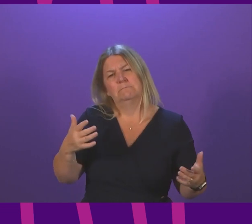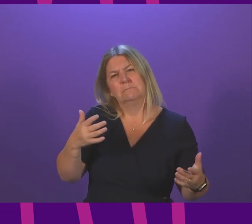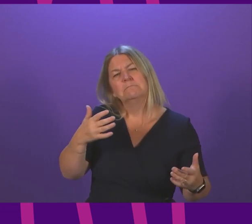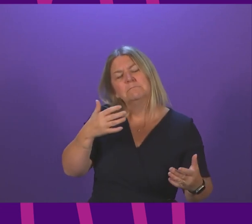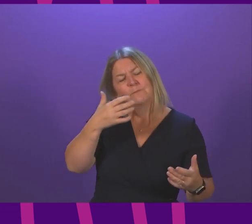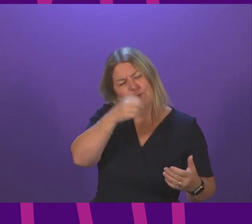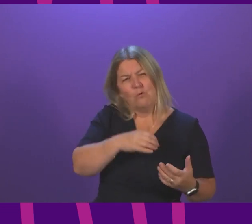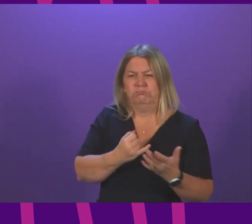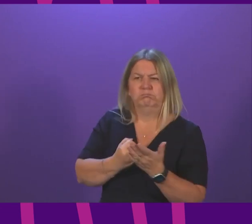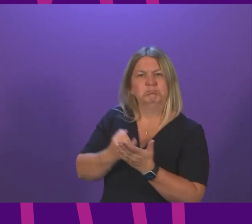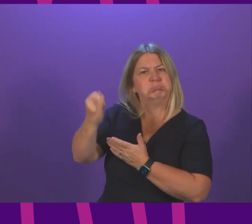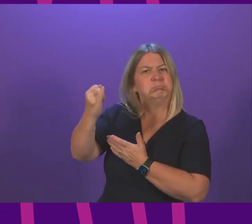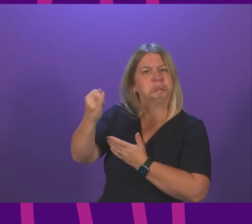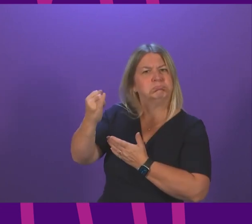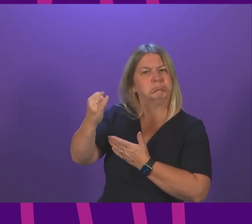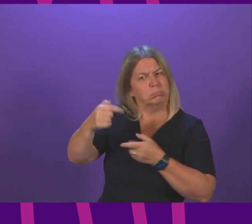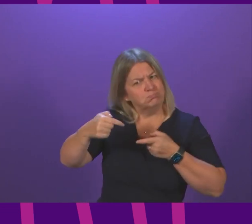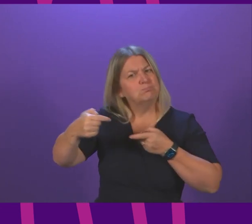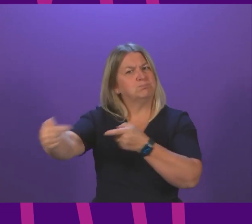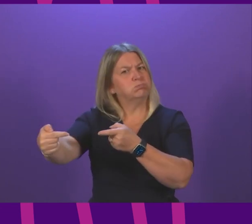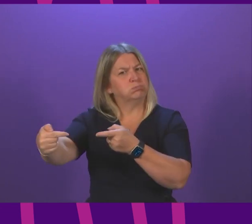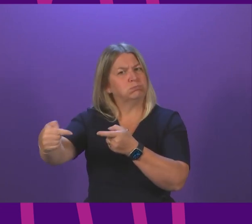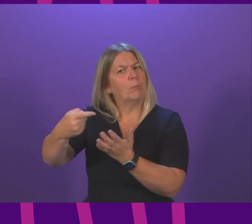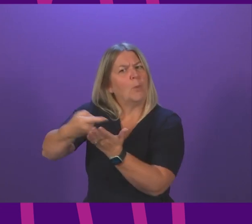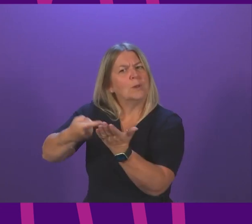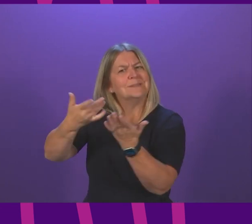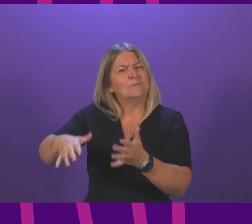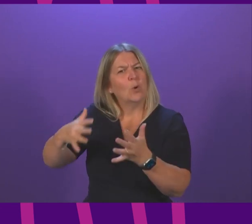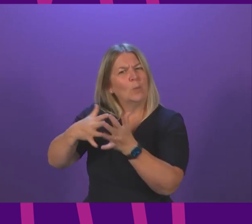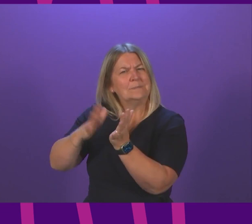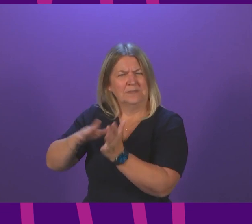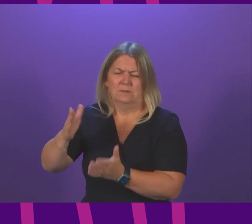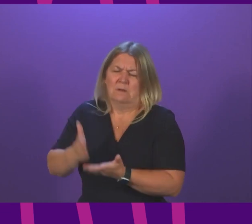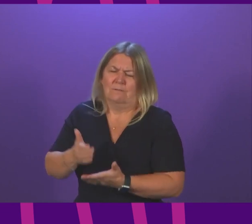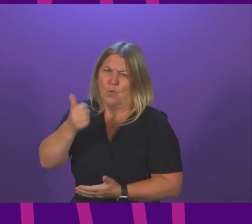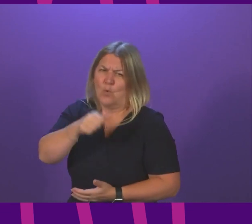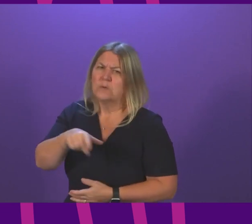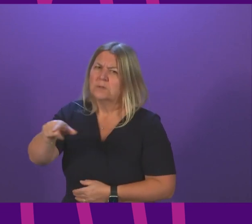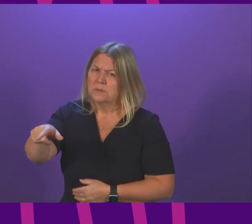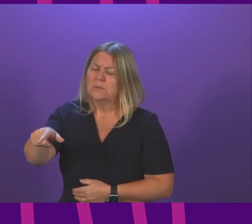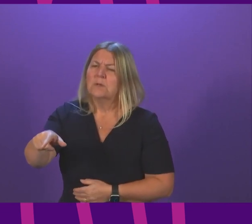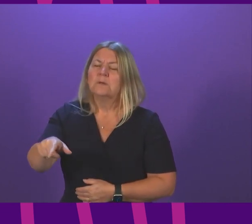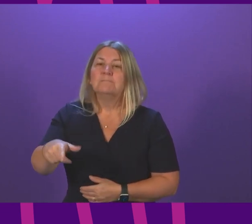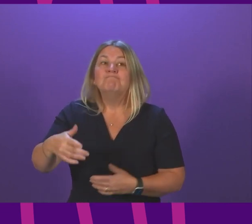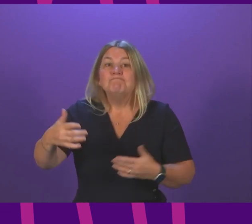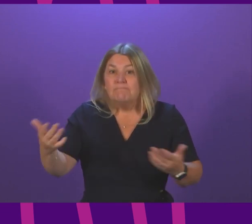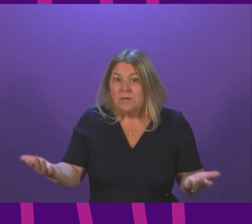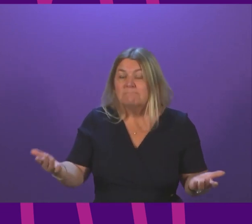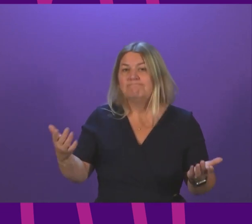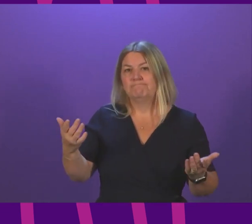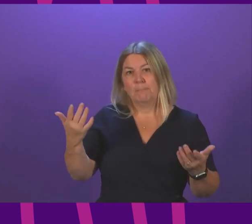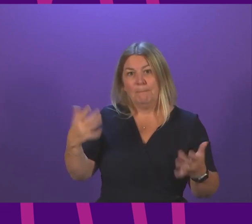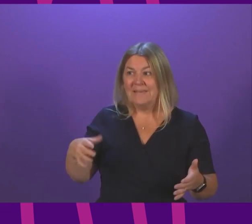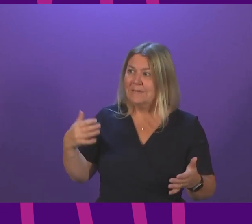oppose many of the UK government policies as the Conservatives will oppose many of the policies of this government but I don't think there has been